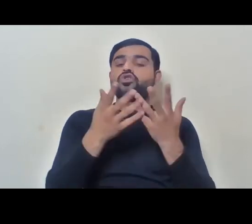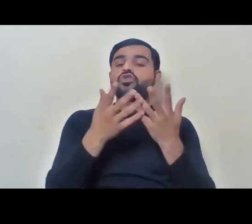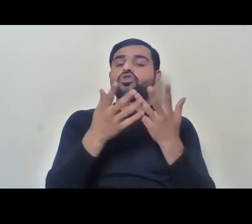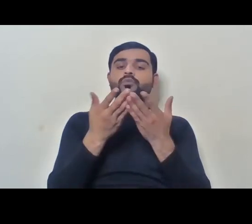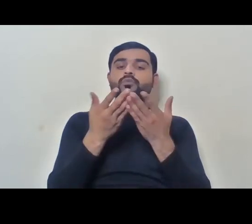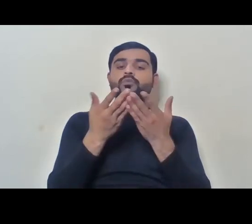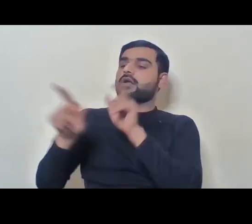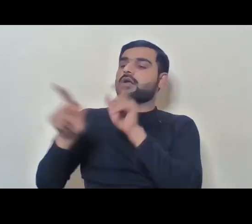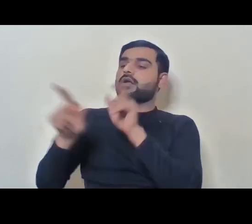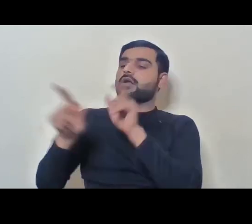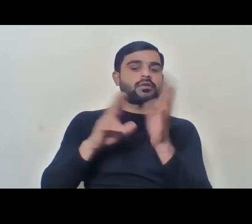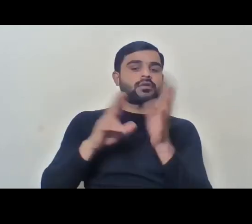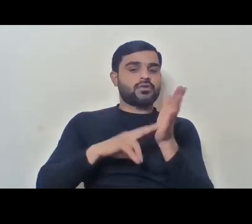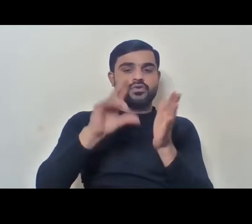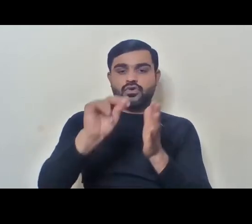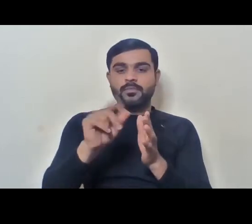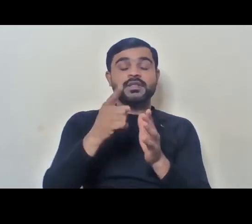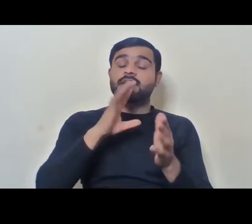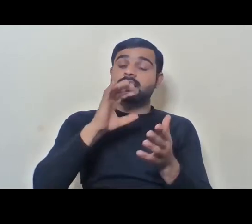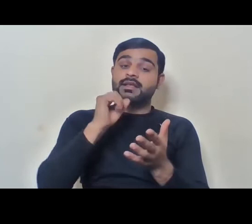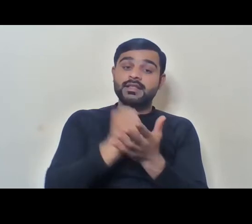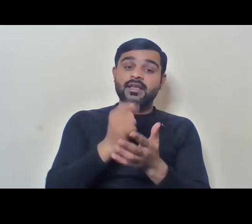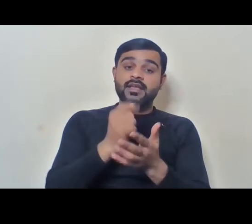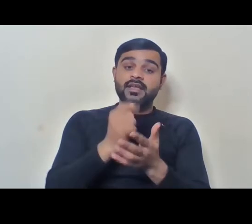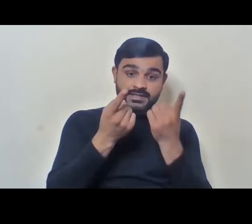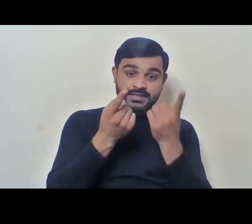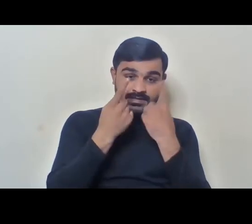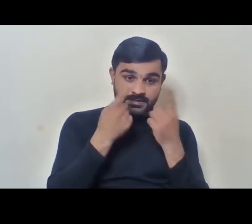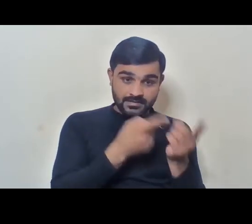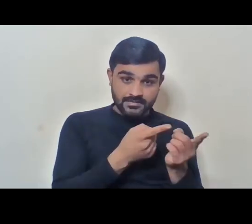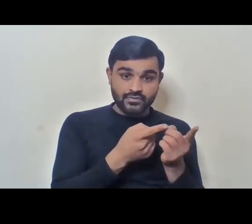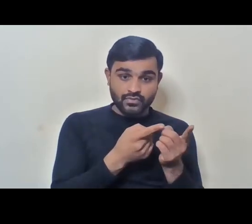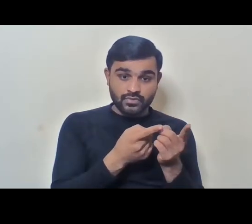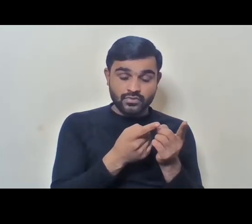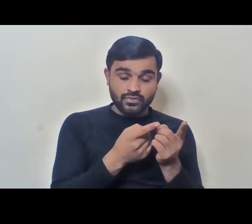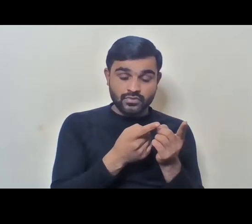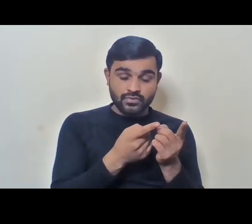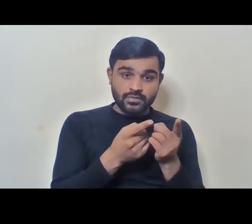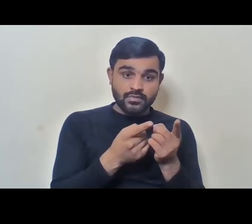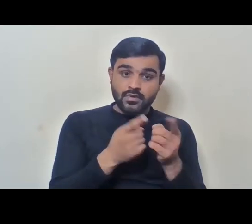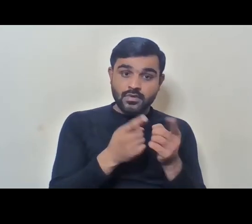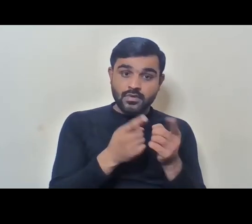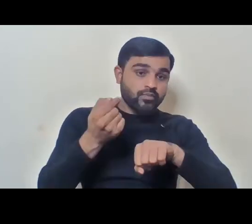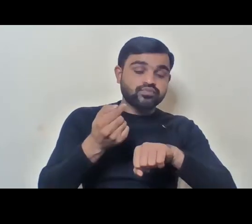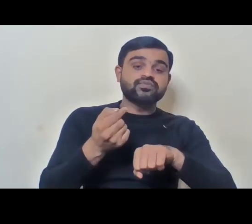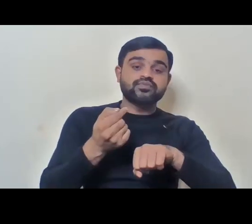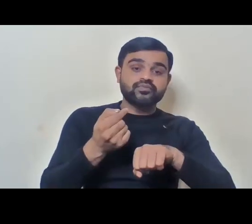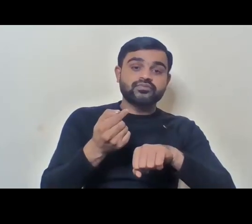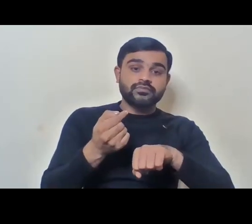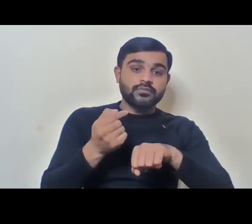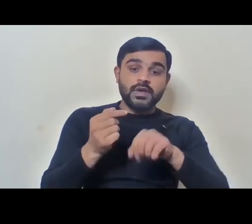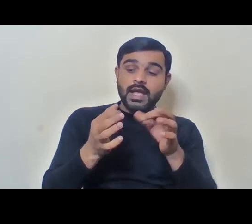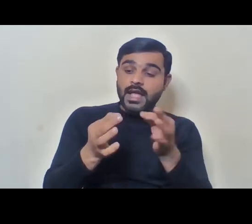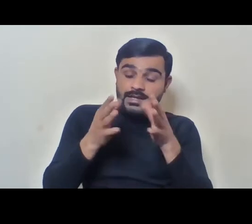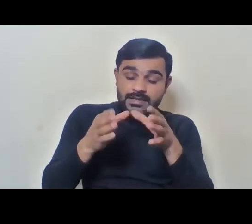selection, because then that would ensure that would, you know, not give enough opportunity for specific